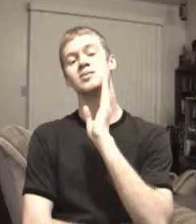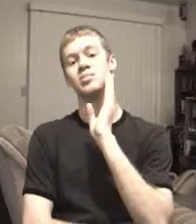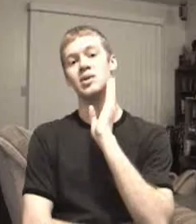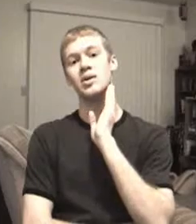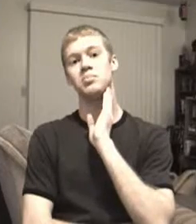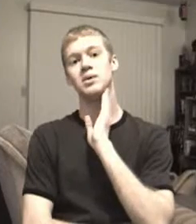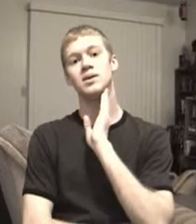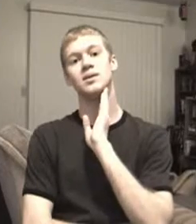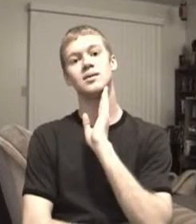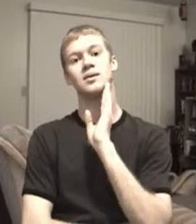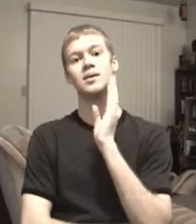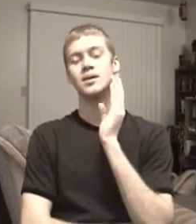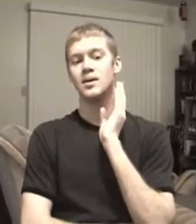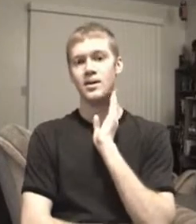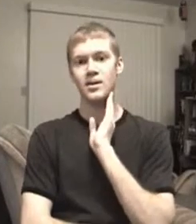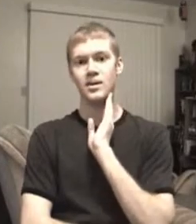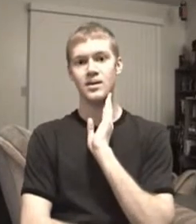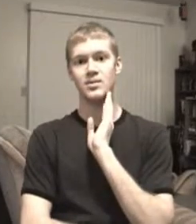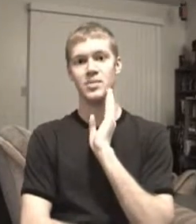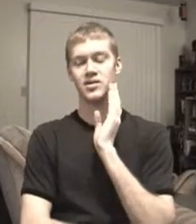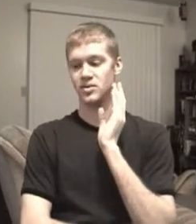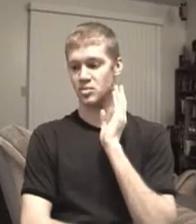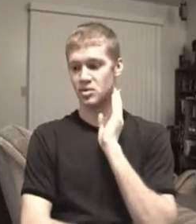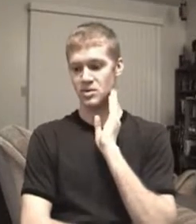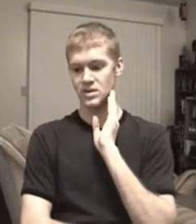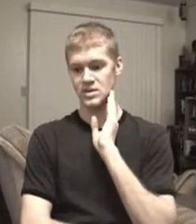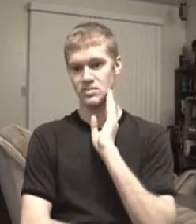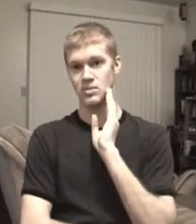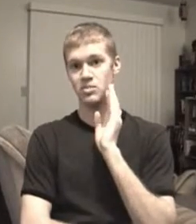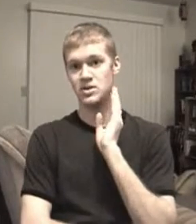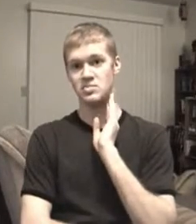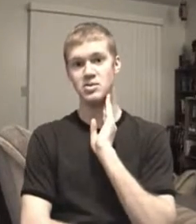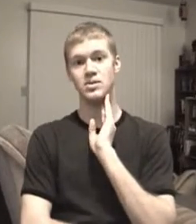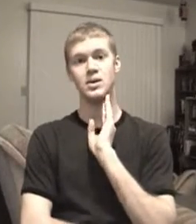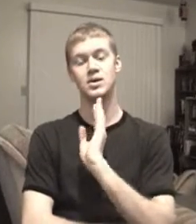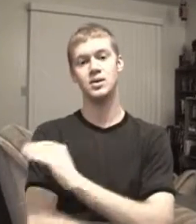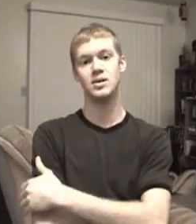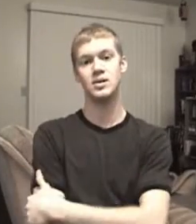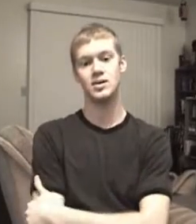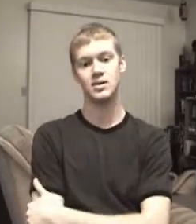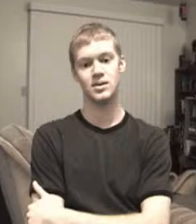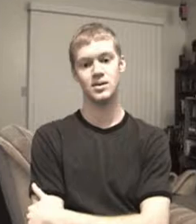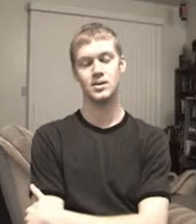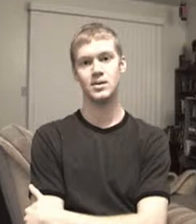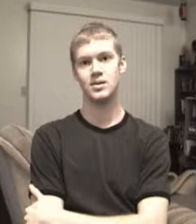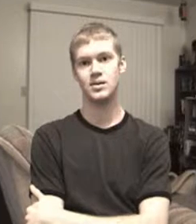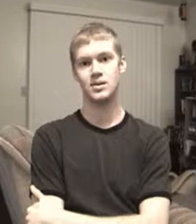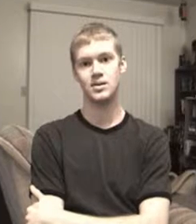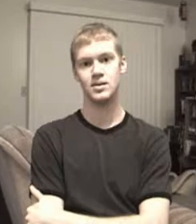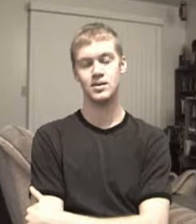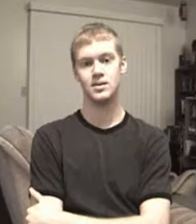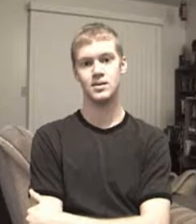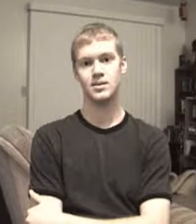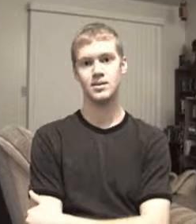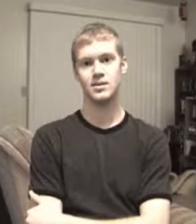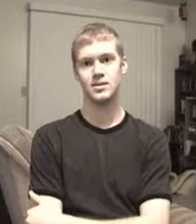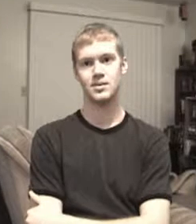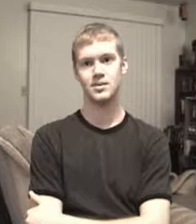to blow up the head of Matthew the Brewer that's baby but smooth. That's great. And all I need you to do